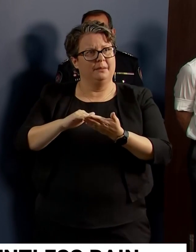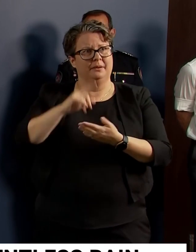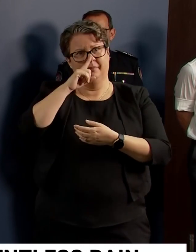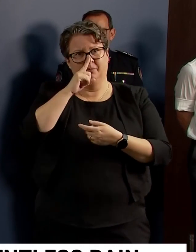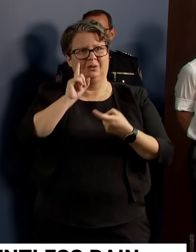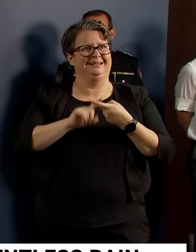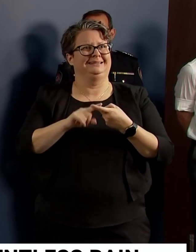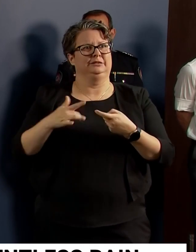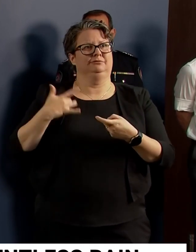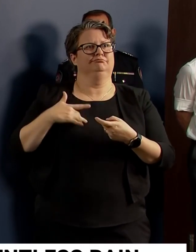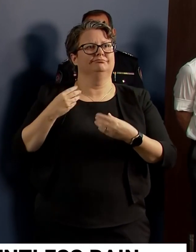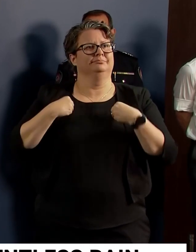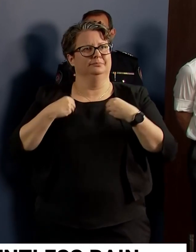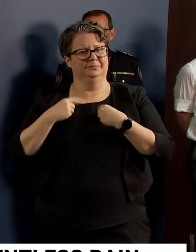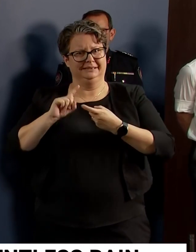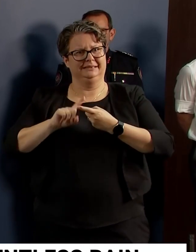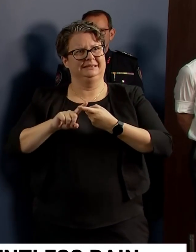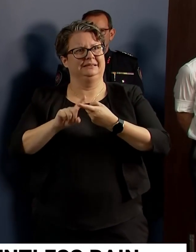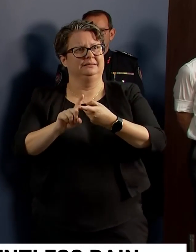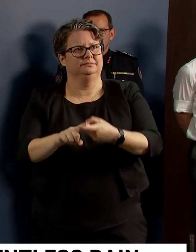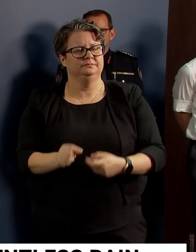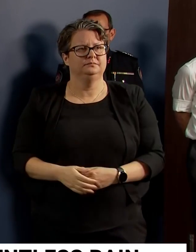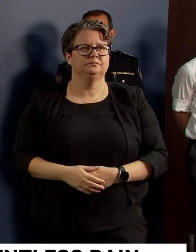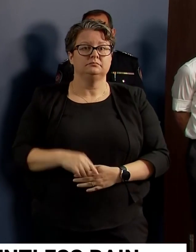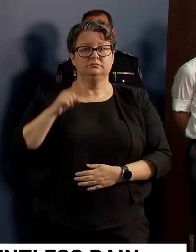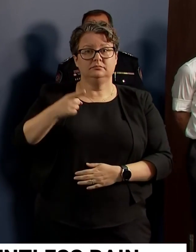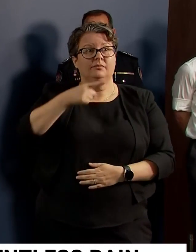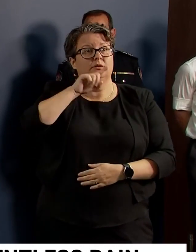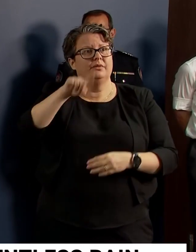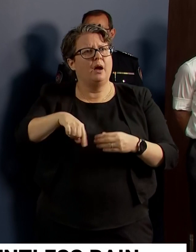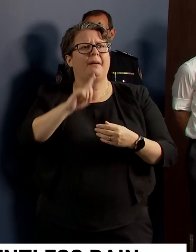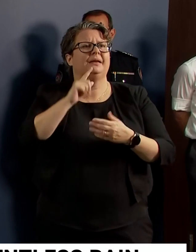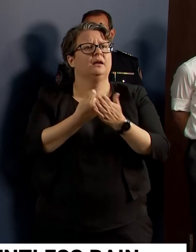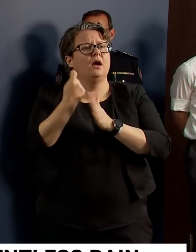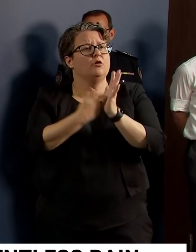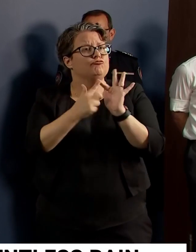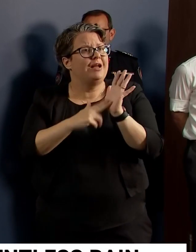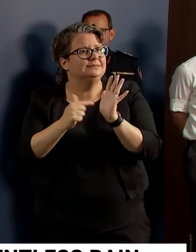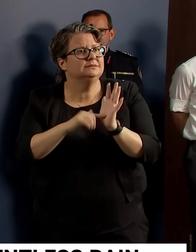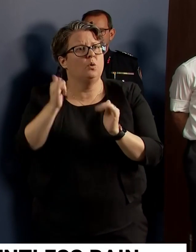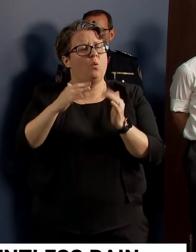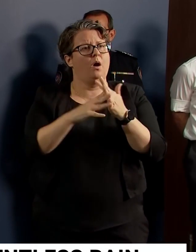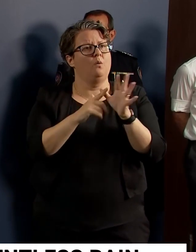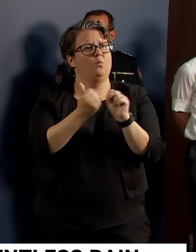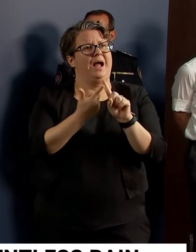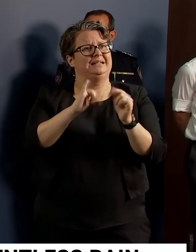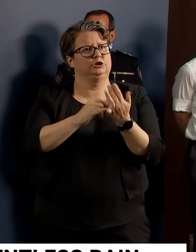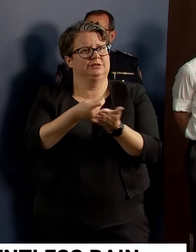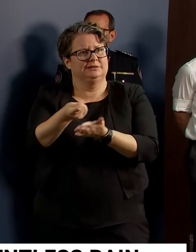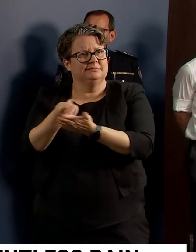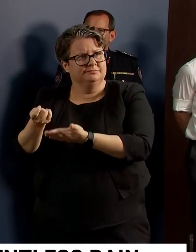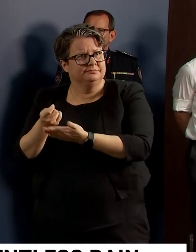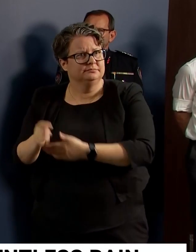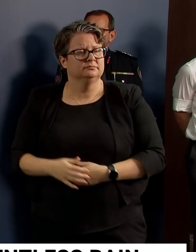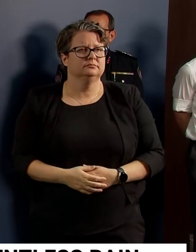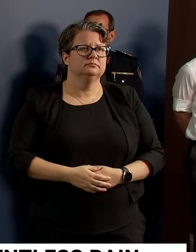operations for affected businesses. Now that might include paying rent or wages. There are over 104